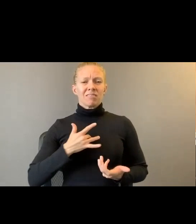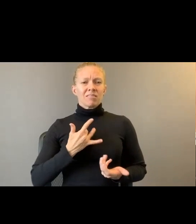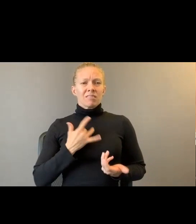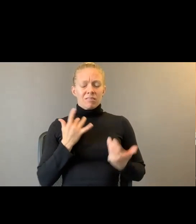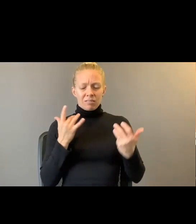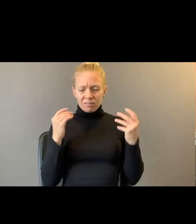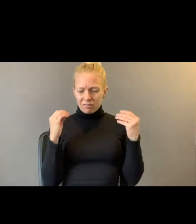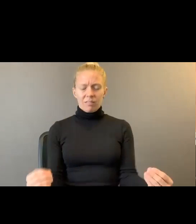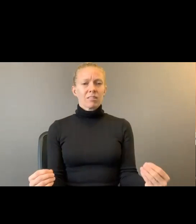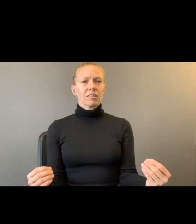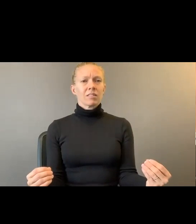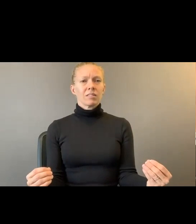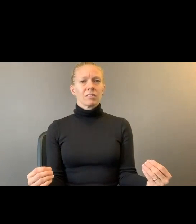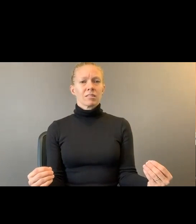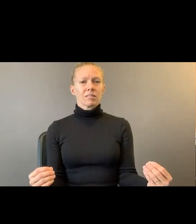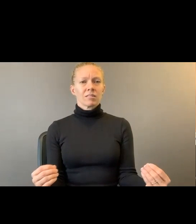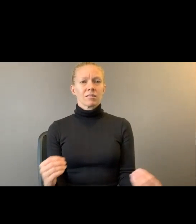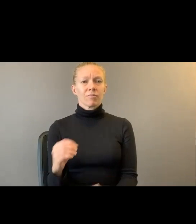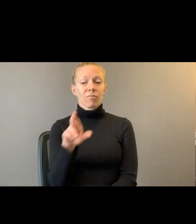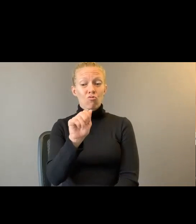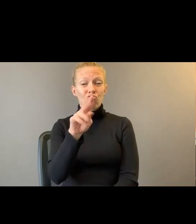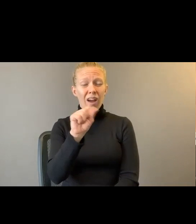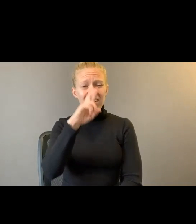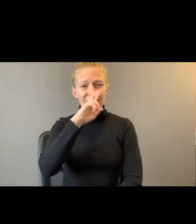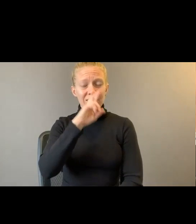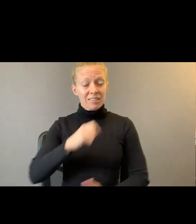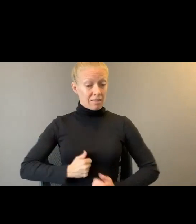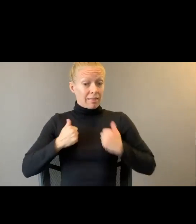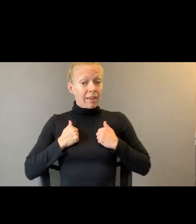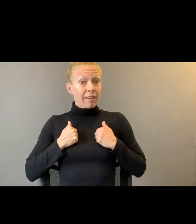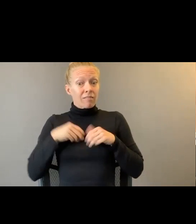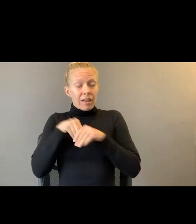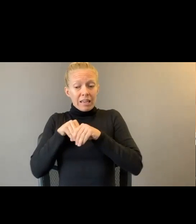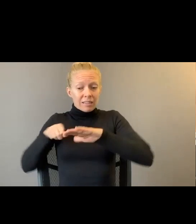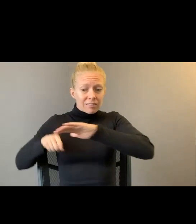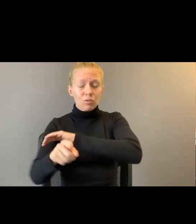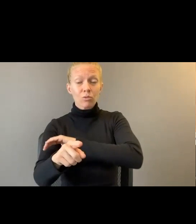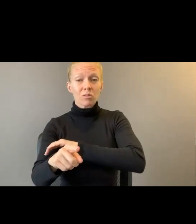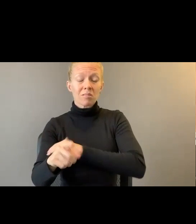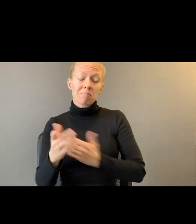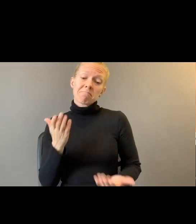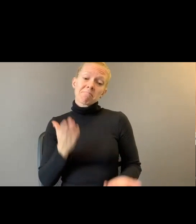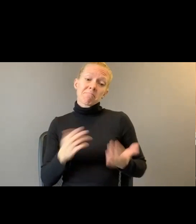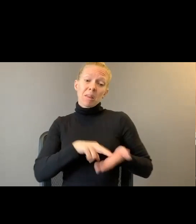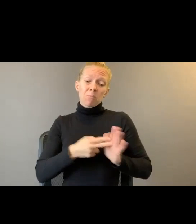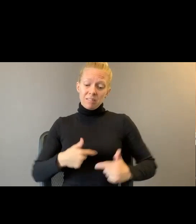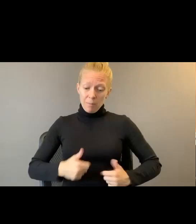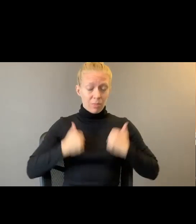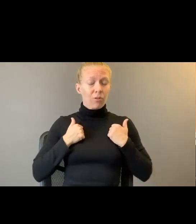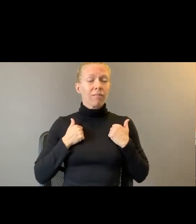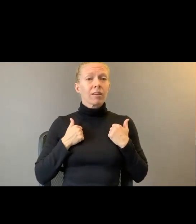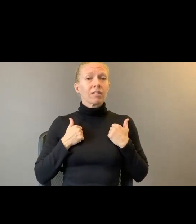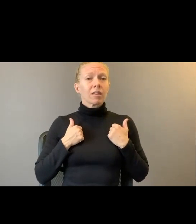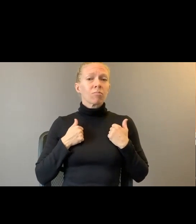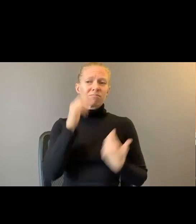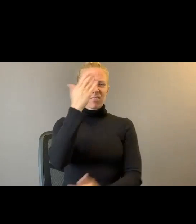Rats thrive in sewers, so maybe I'm thriving. It may seem simple enough, but my dreams